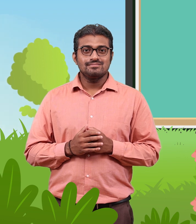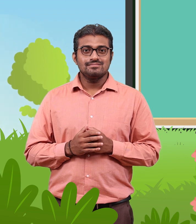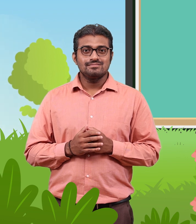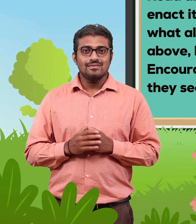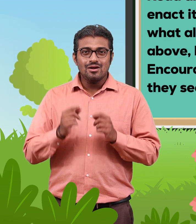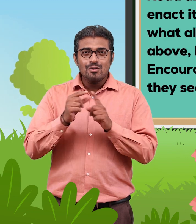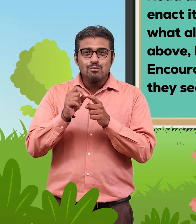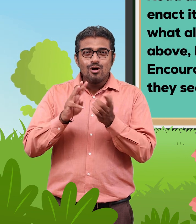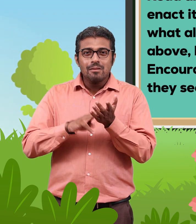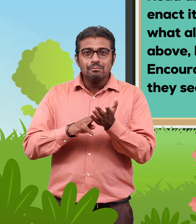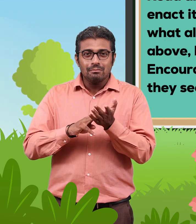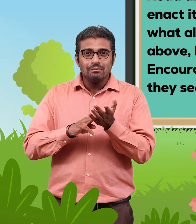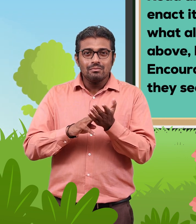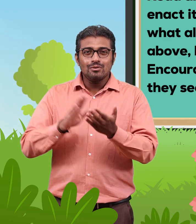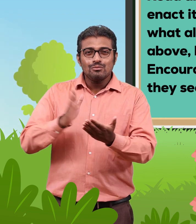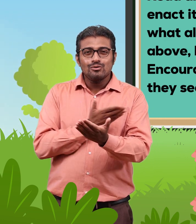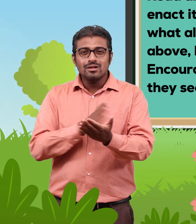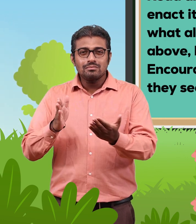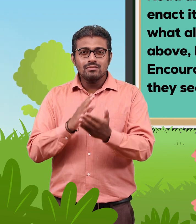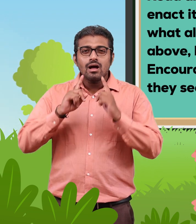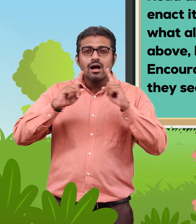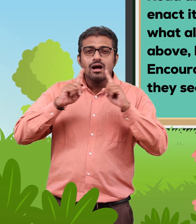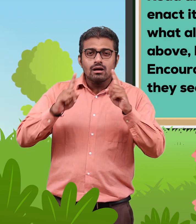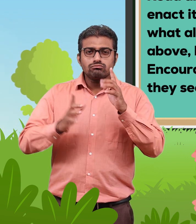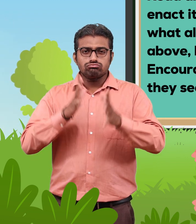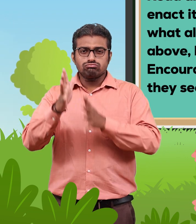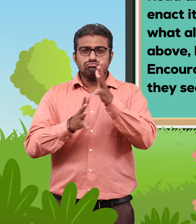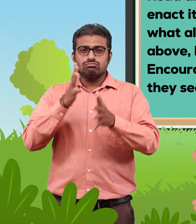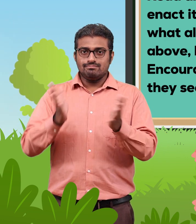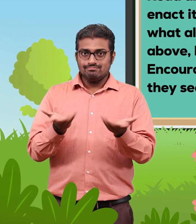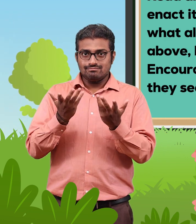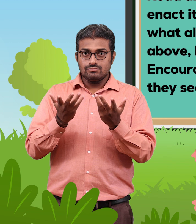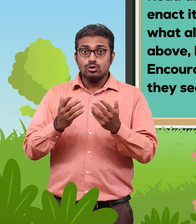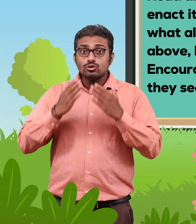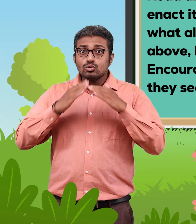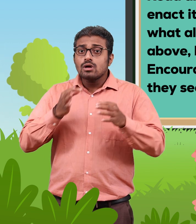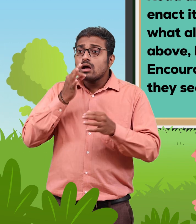Read aloud the poem. Ask children to recite and enact it.